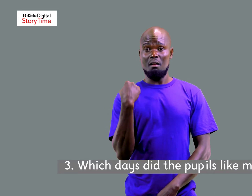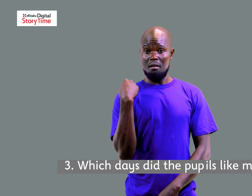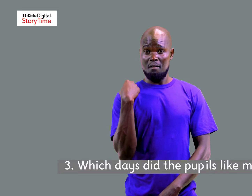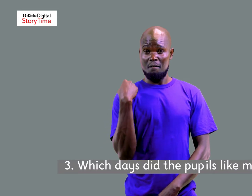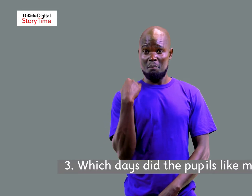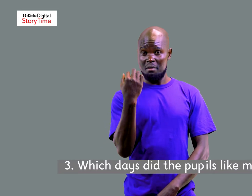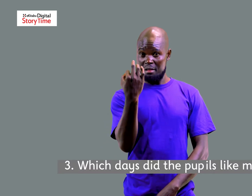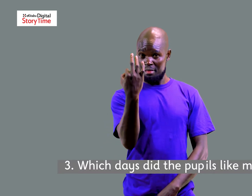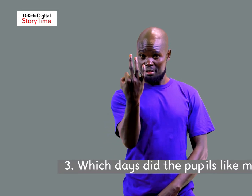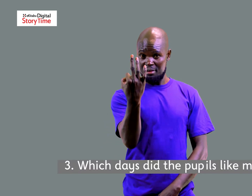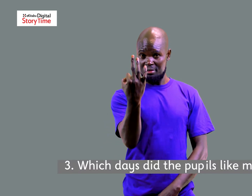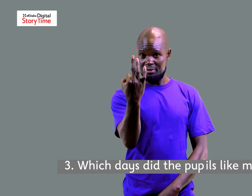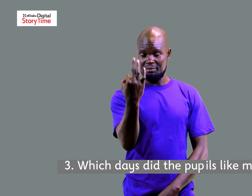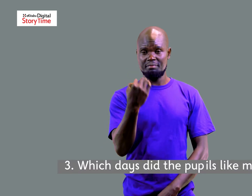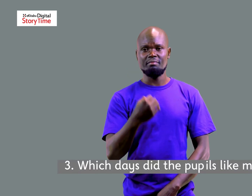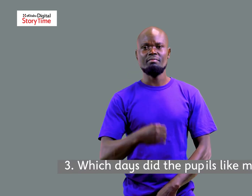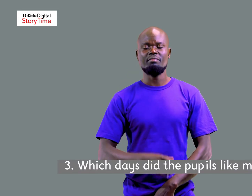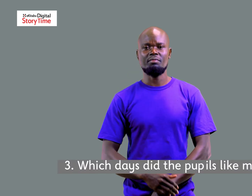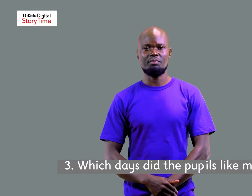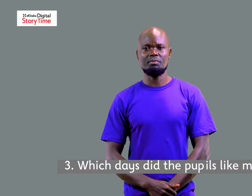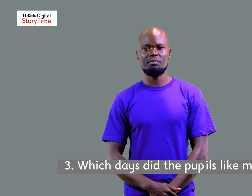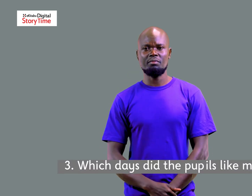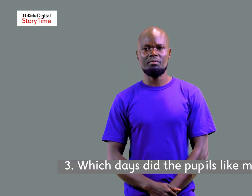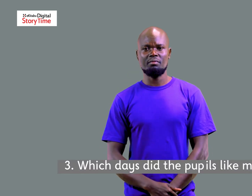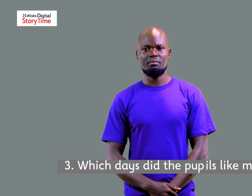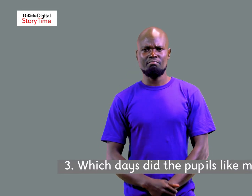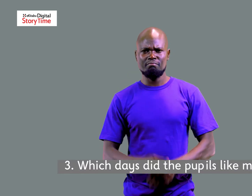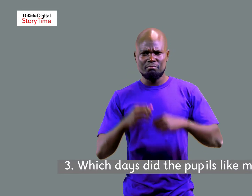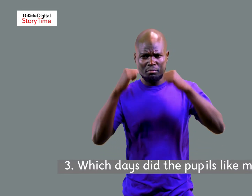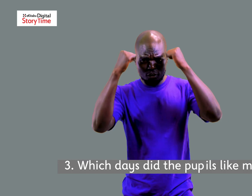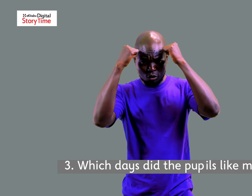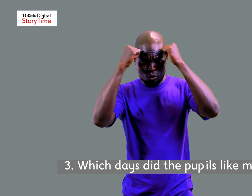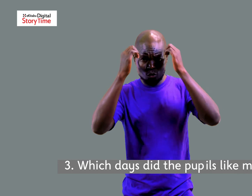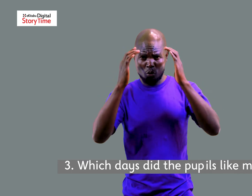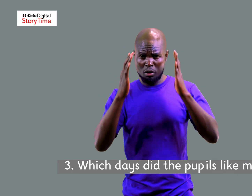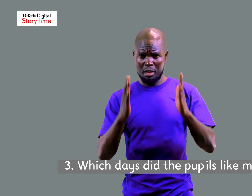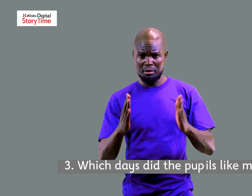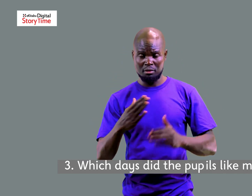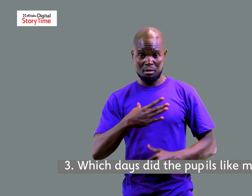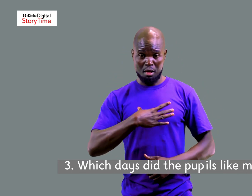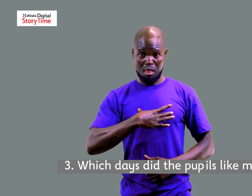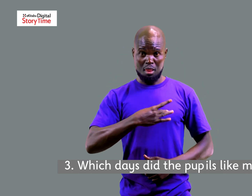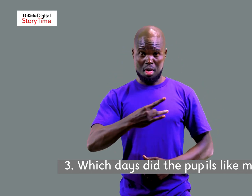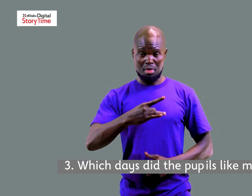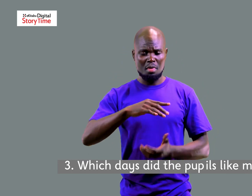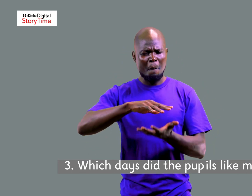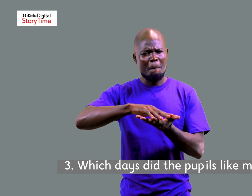Number three, which days did the pupils like most?